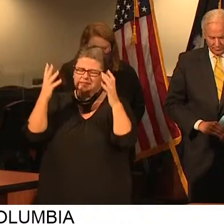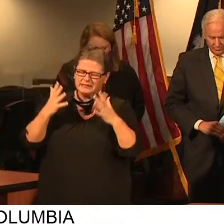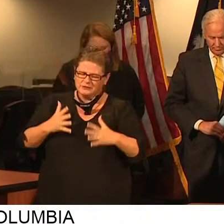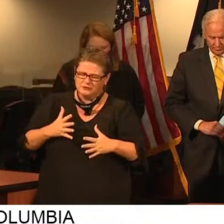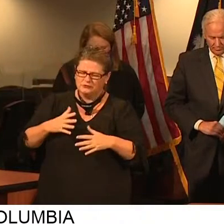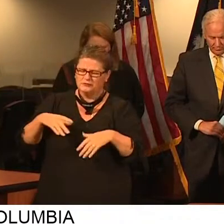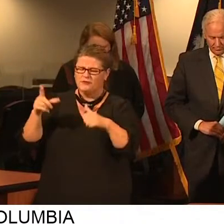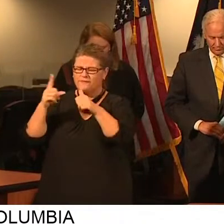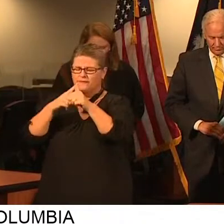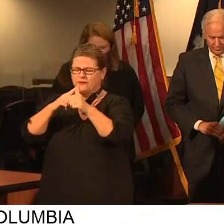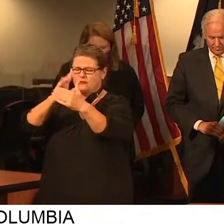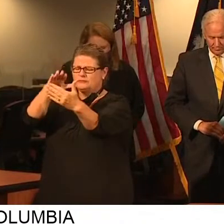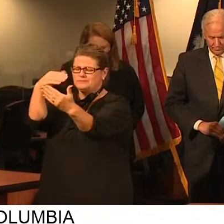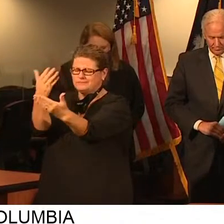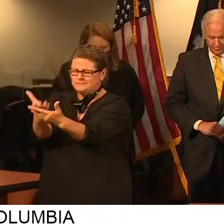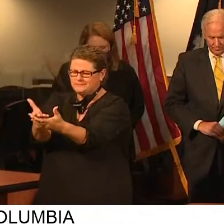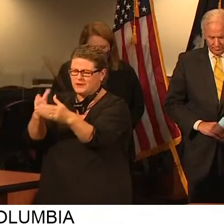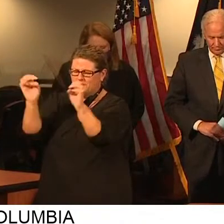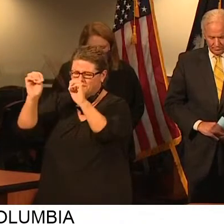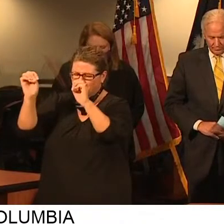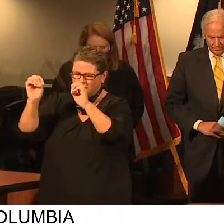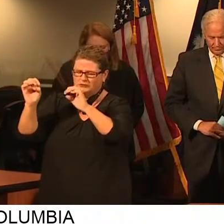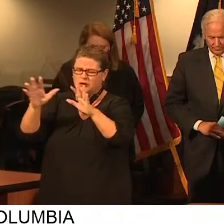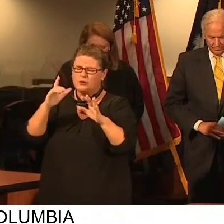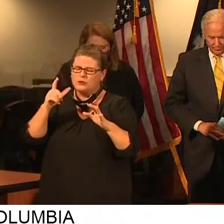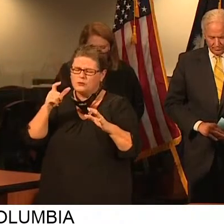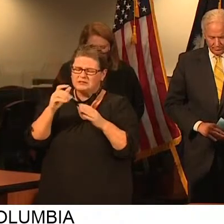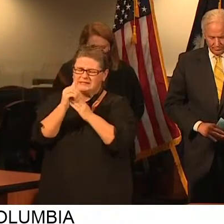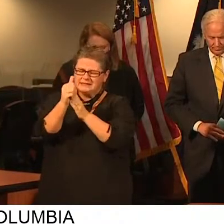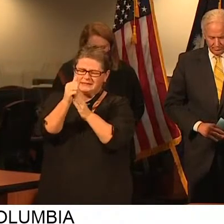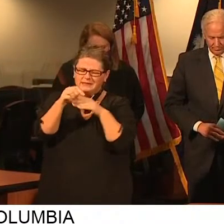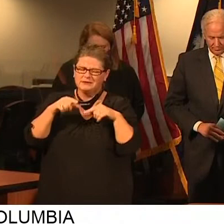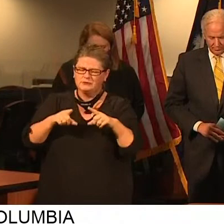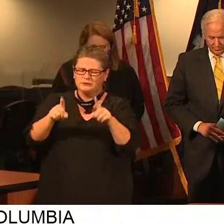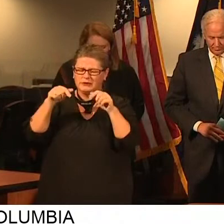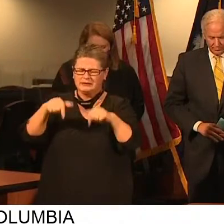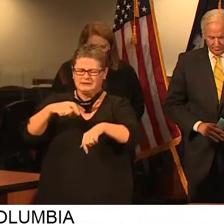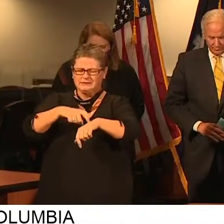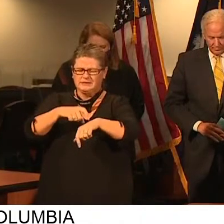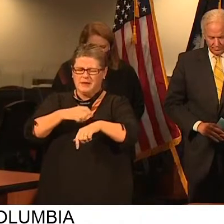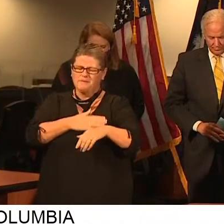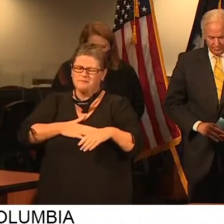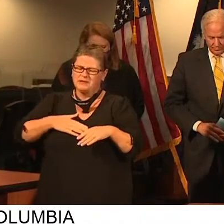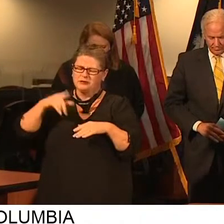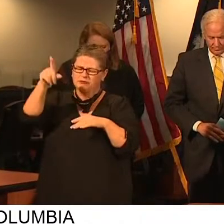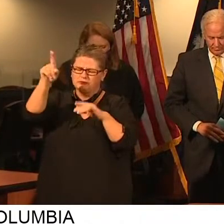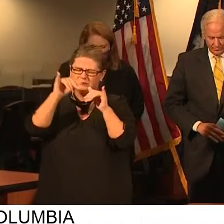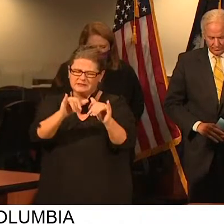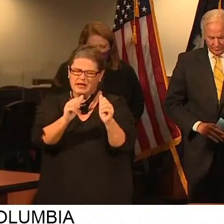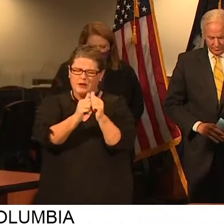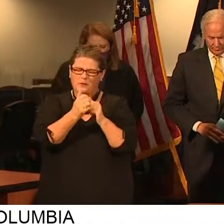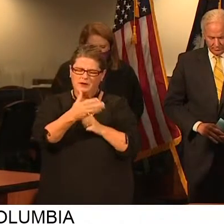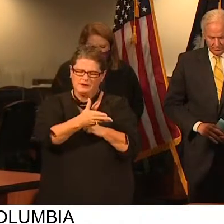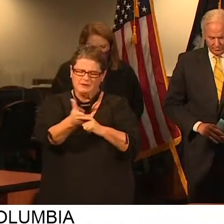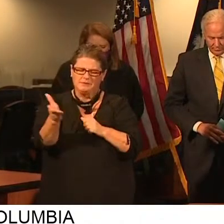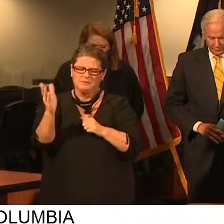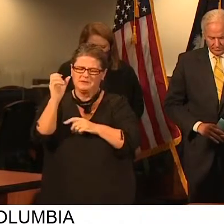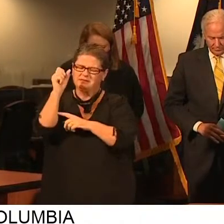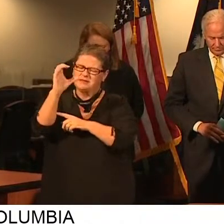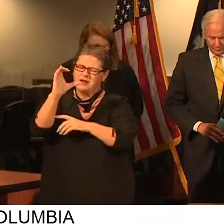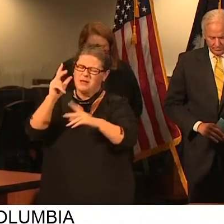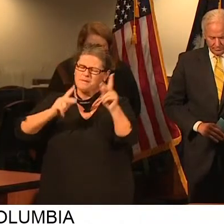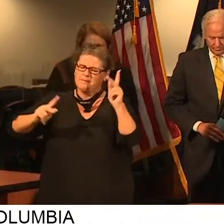and all of our state agencies who are leading and serving during this difficult time. Lord, I pray for the people of South Carolina,